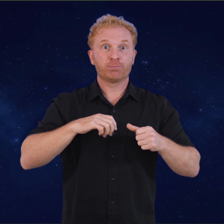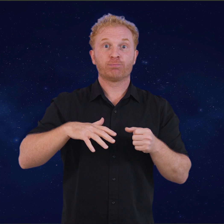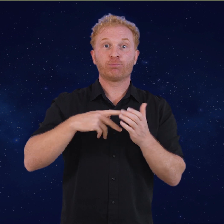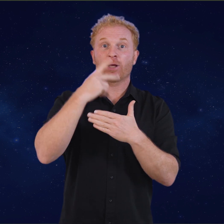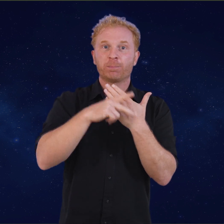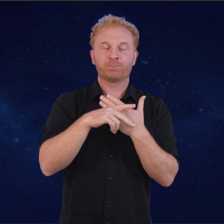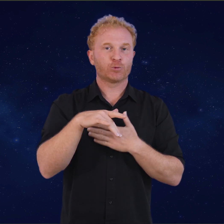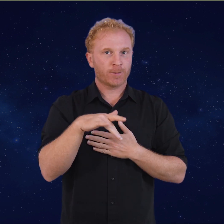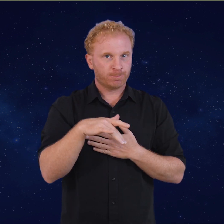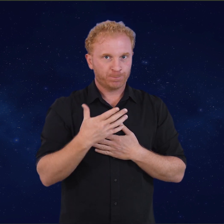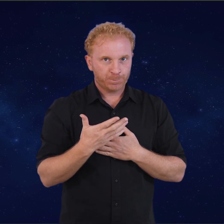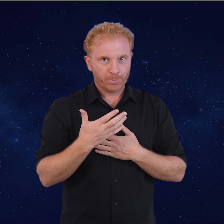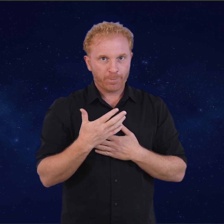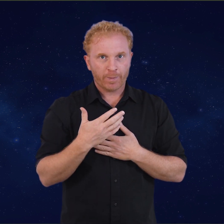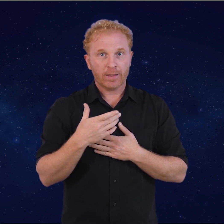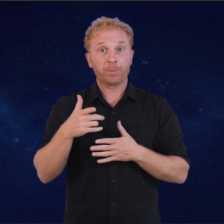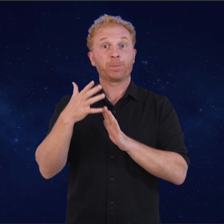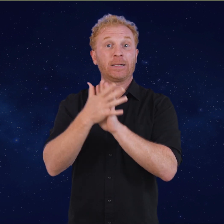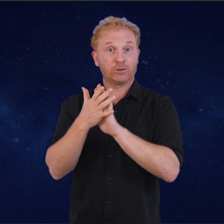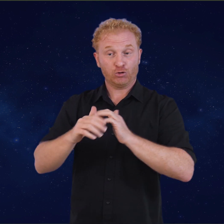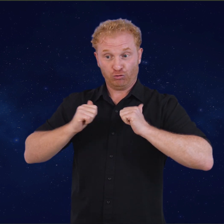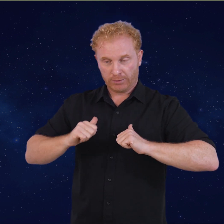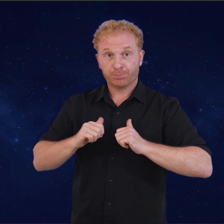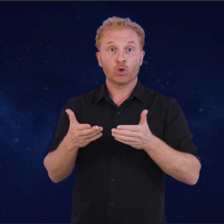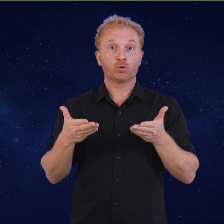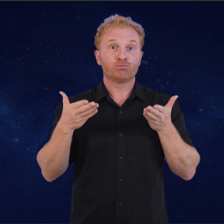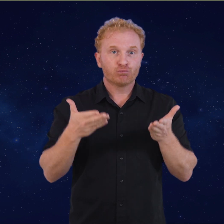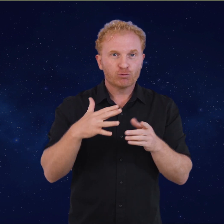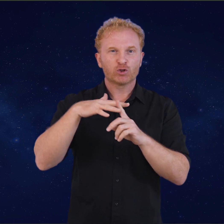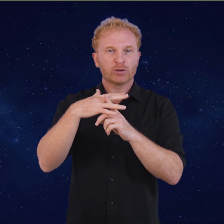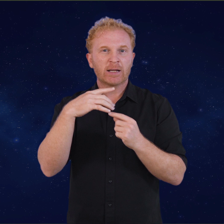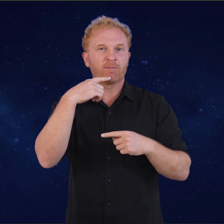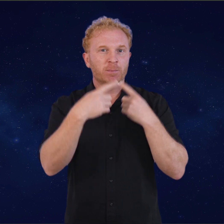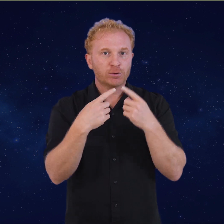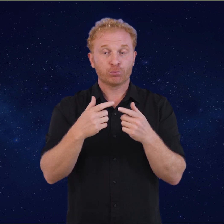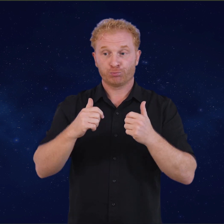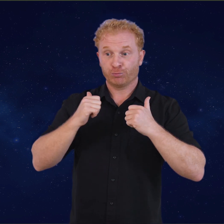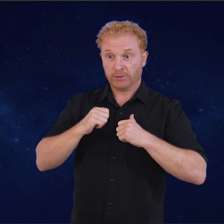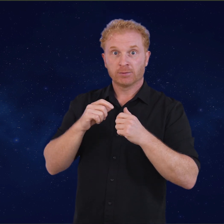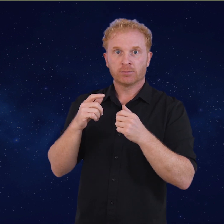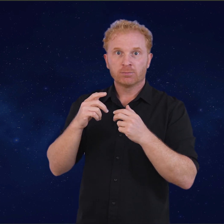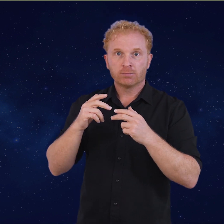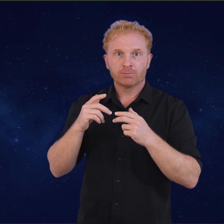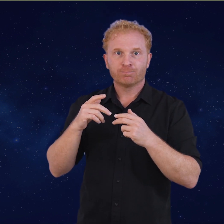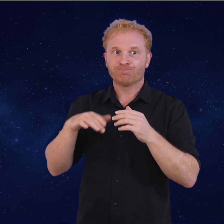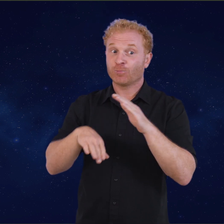content and practices of the training are not nationally recognised, and there are no gold